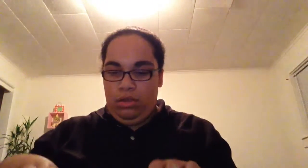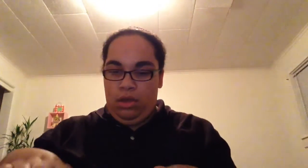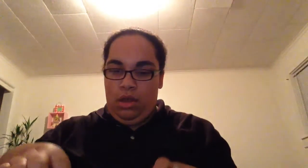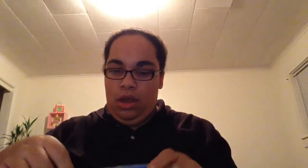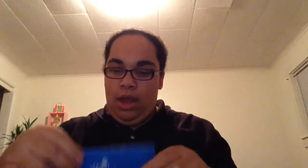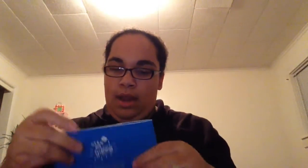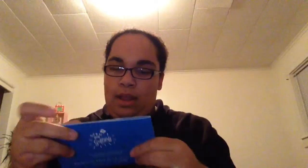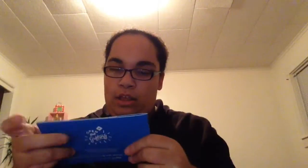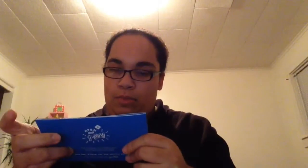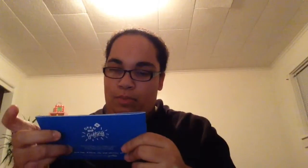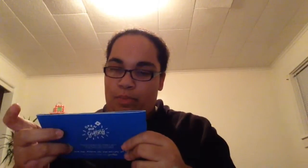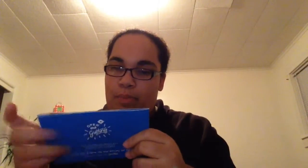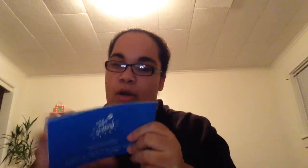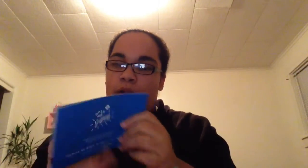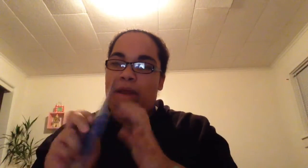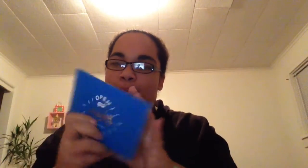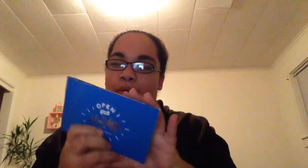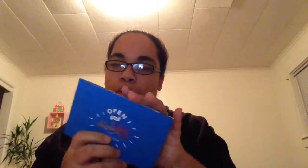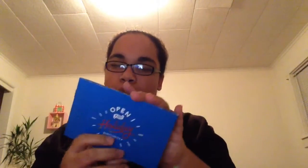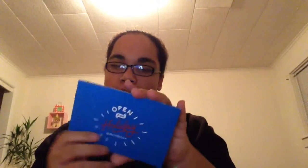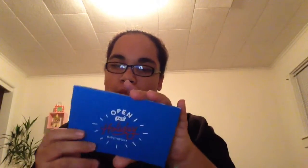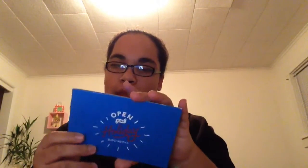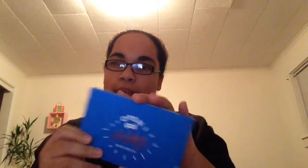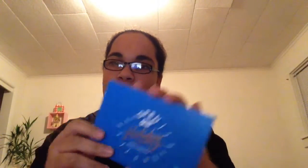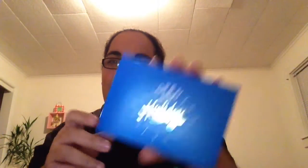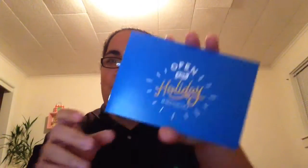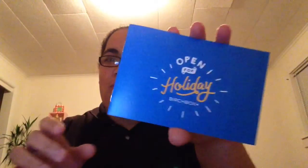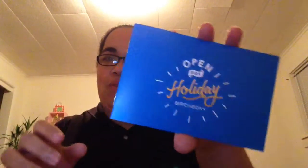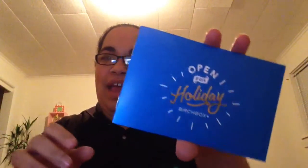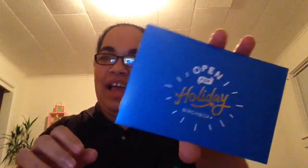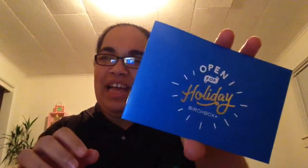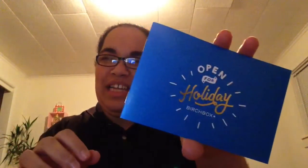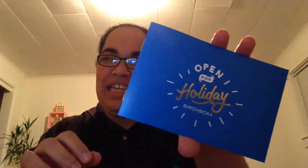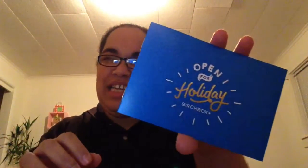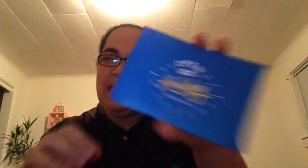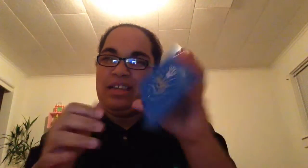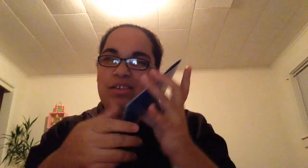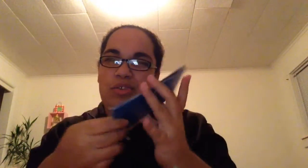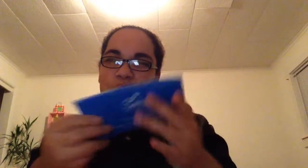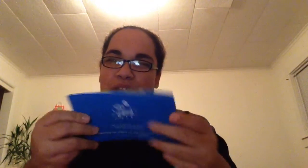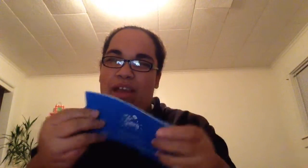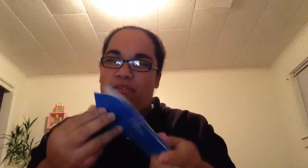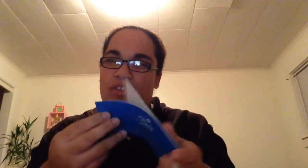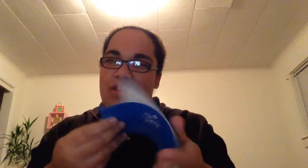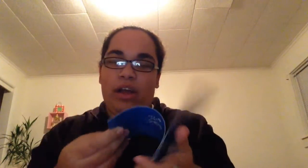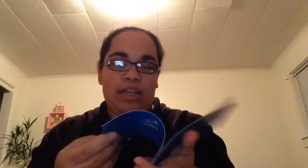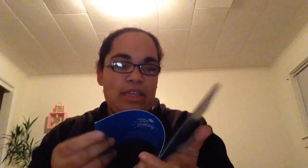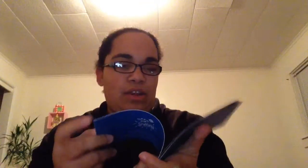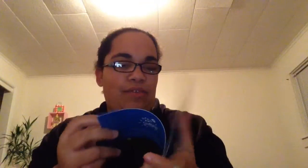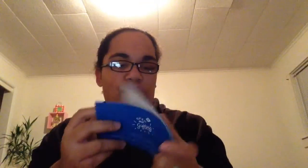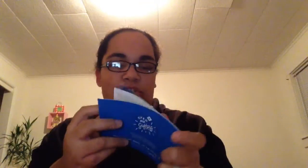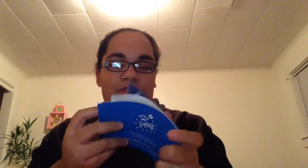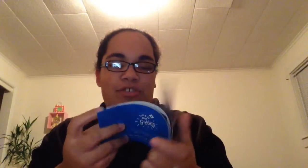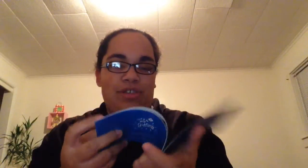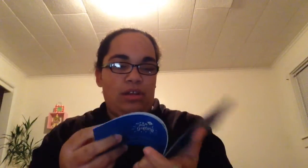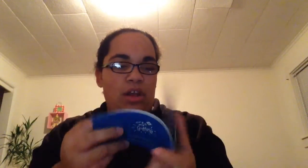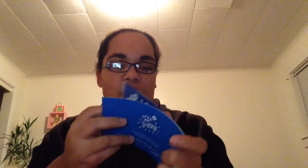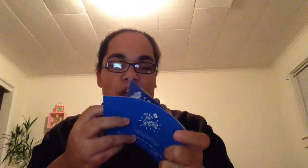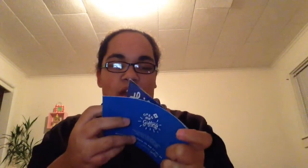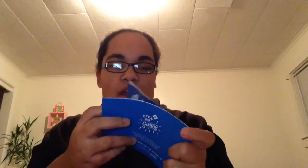and this holiday book is like gives you like ideas and you know like for stocking stuffers and you